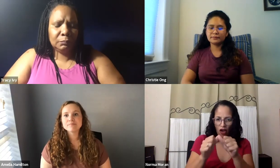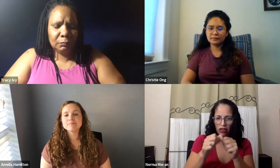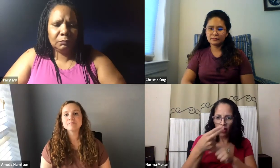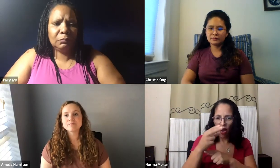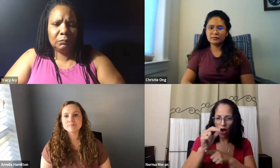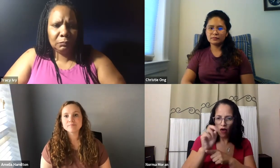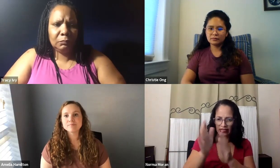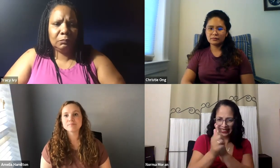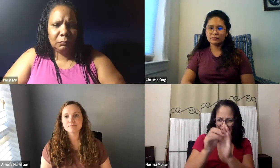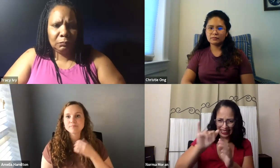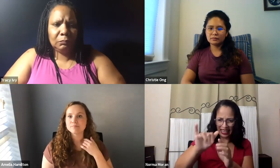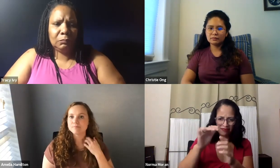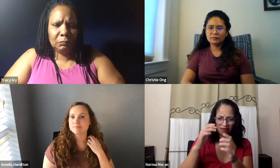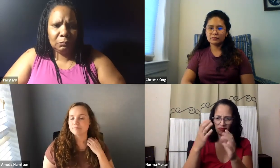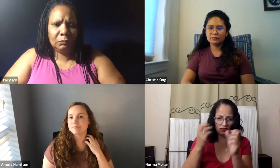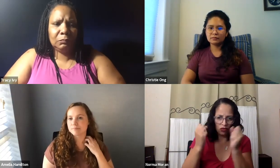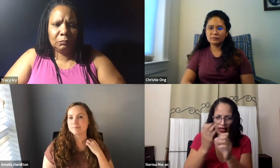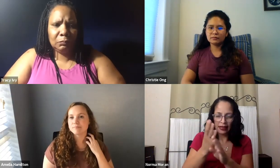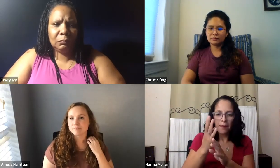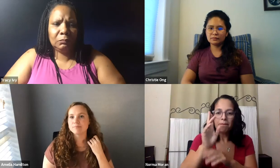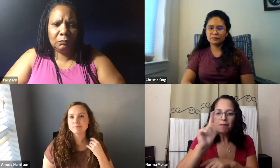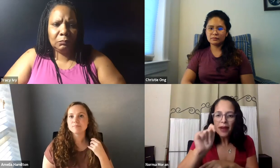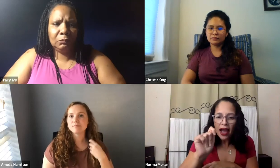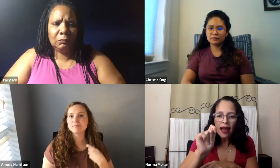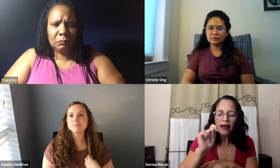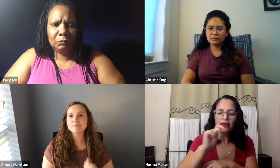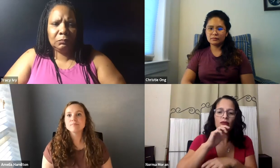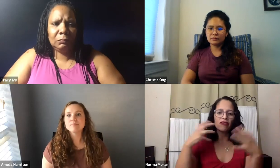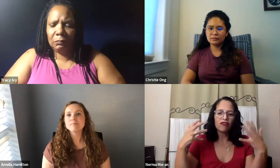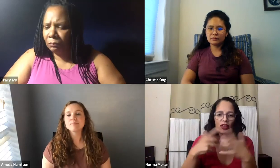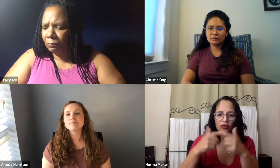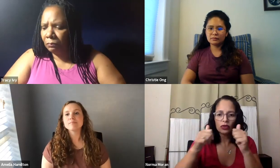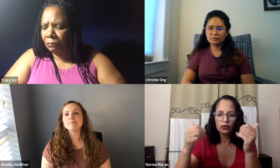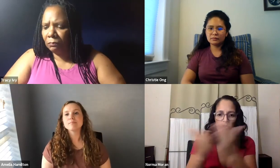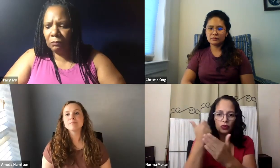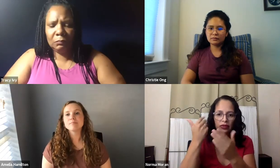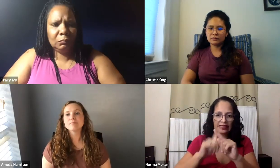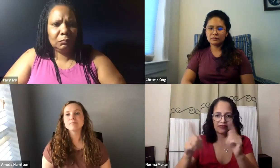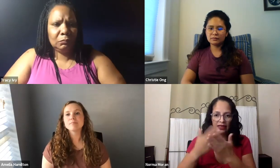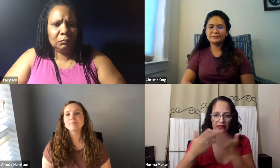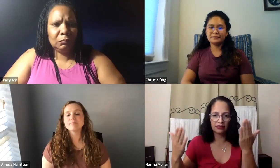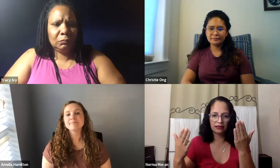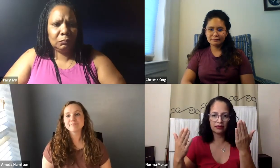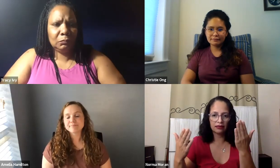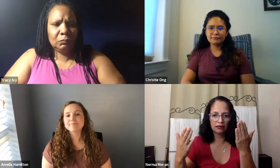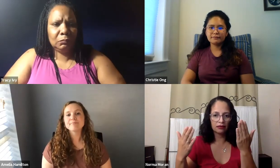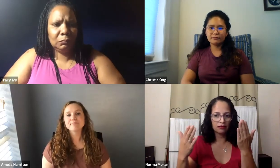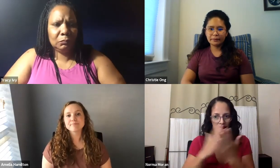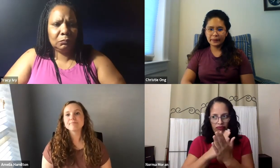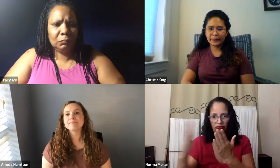identify your strengths and hone in on those strengths and your skills. But don't be afraid to try new things